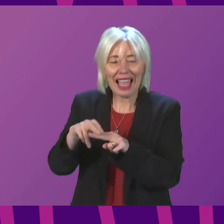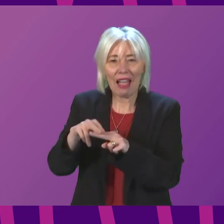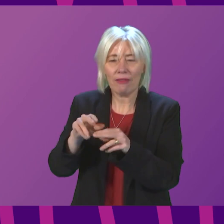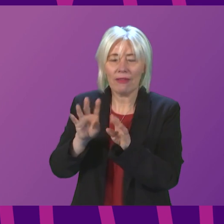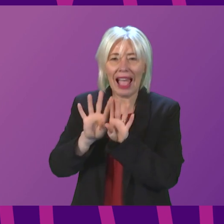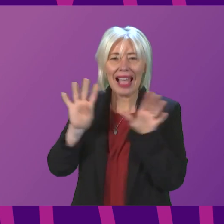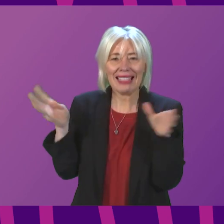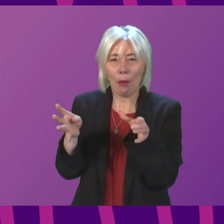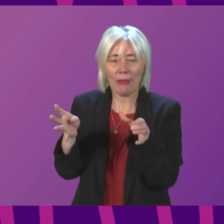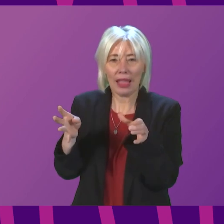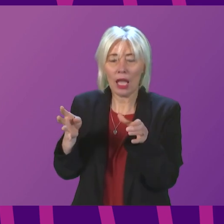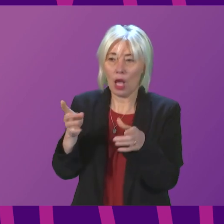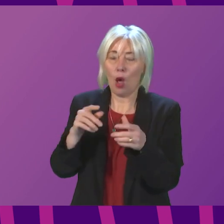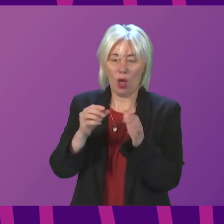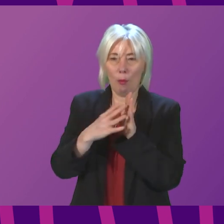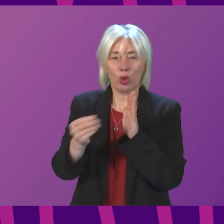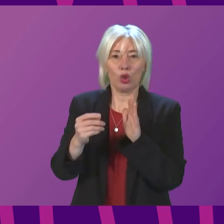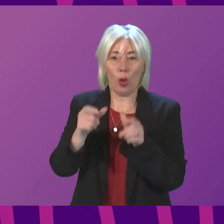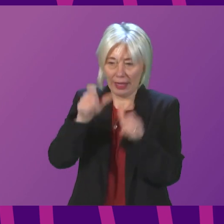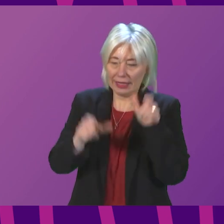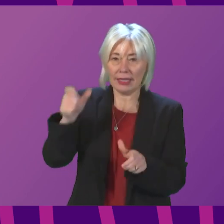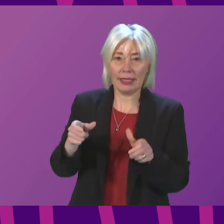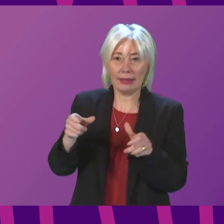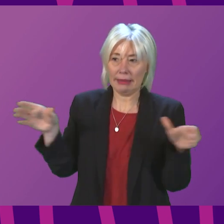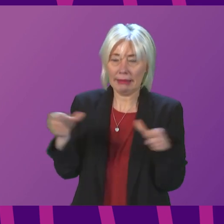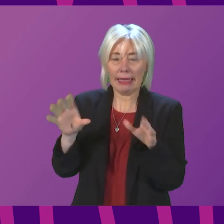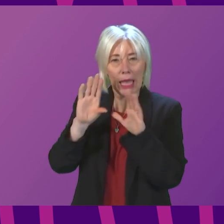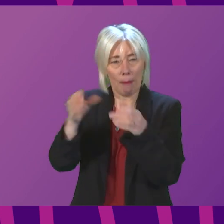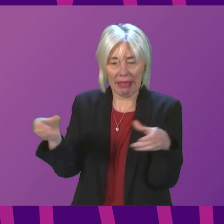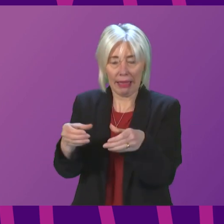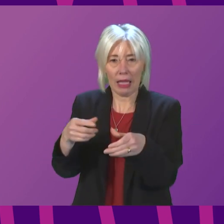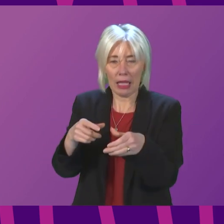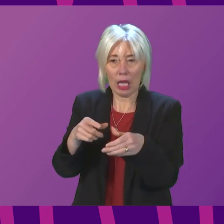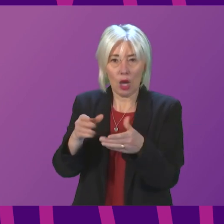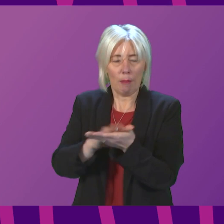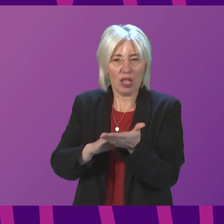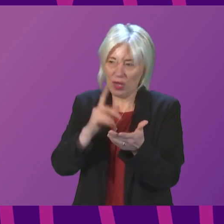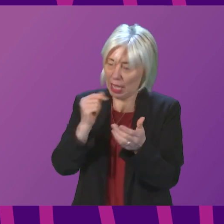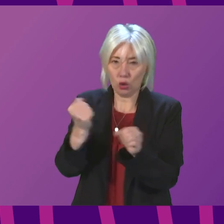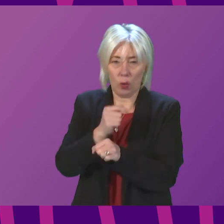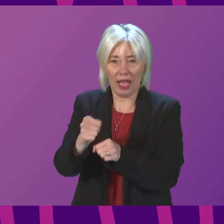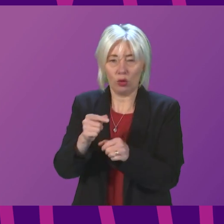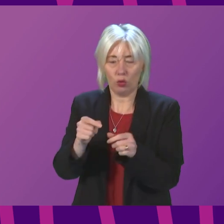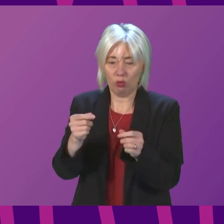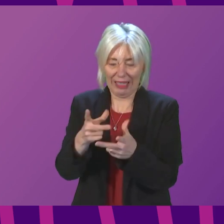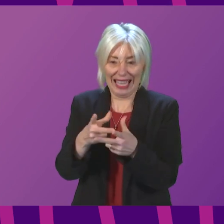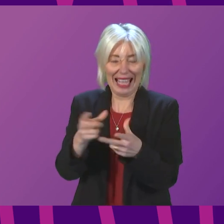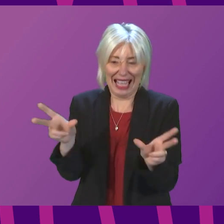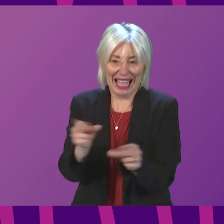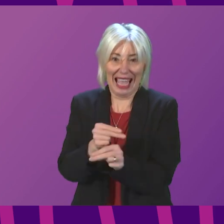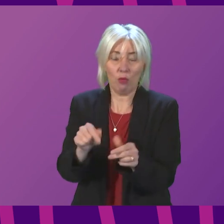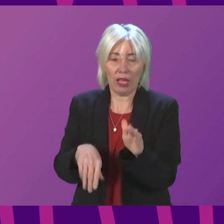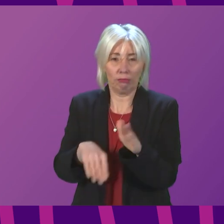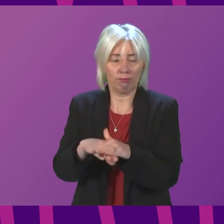assemblies that we both support so that we can close that important gap? First Minister. I will obviously consider any